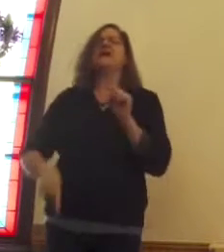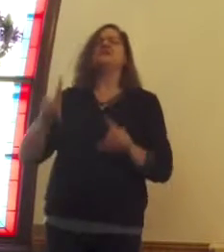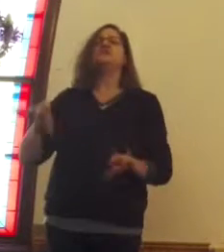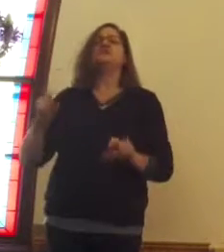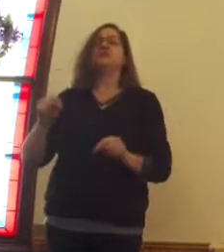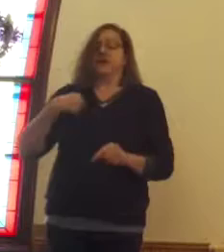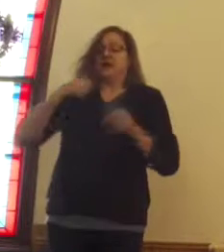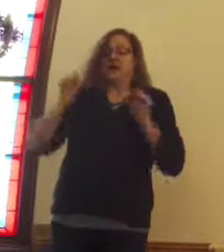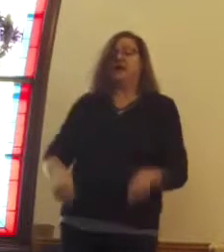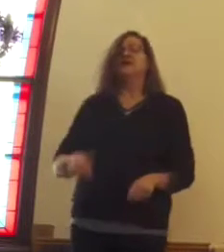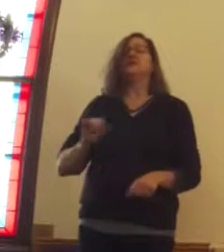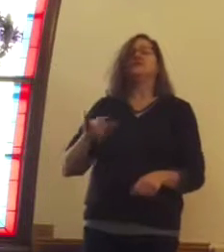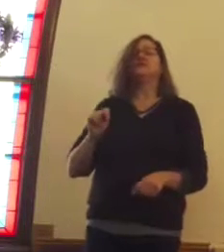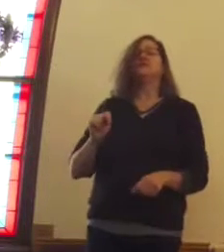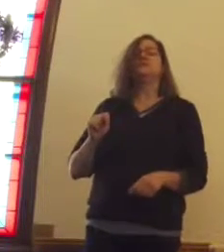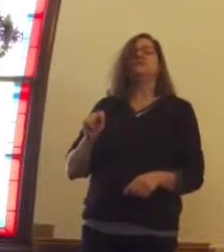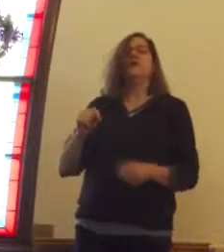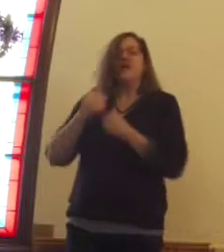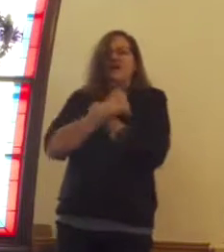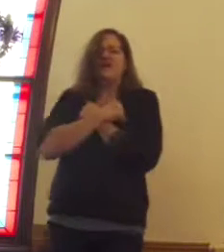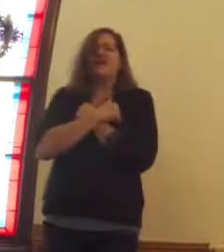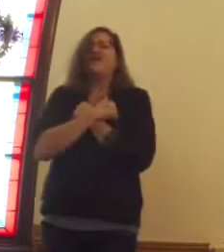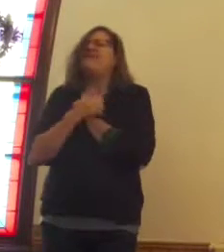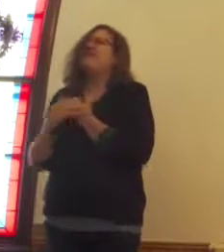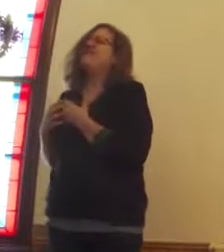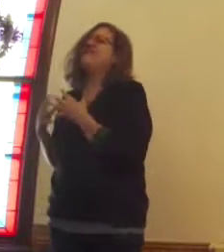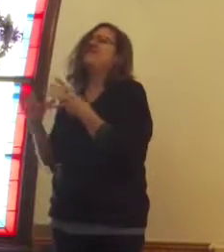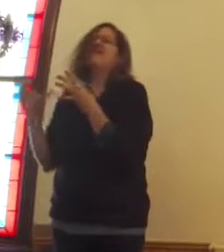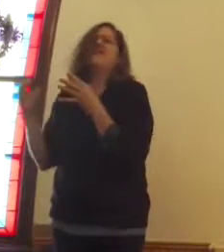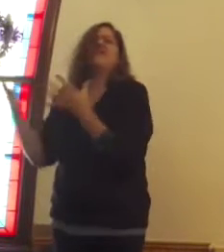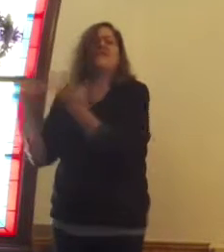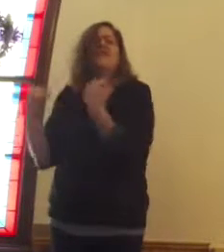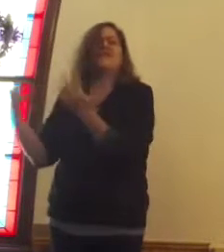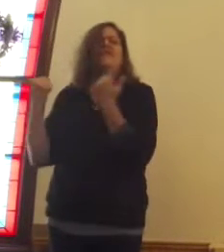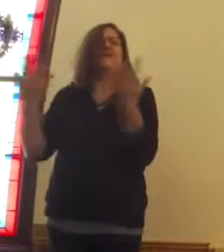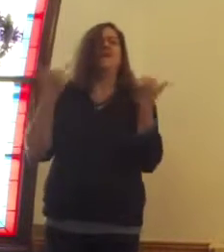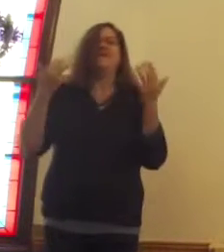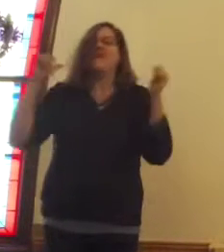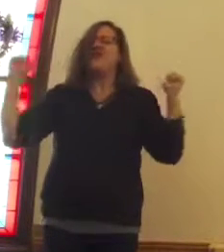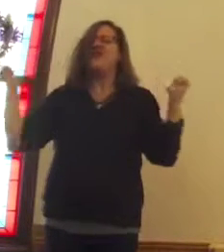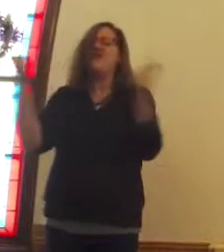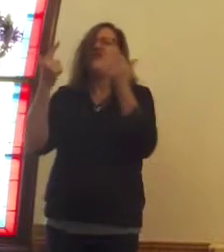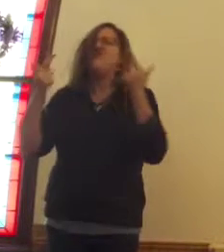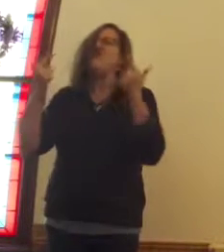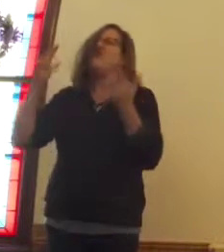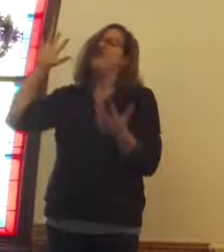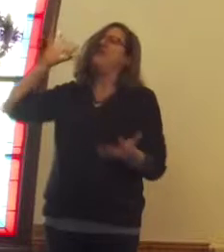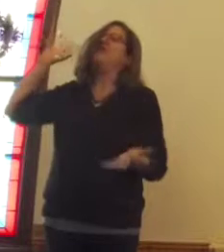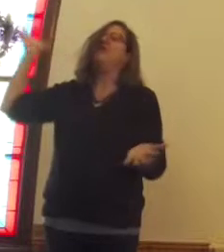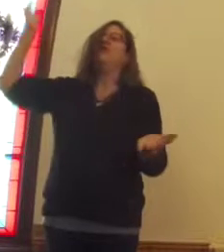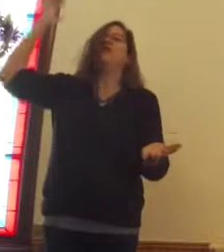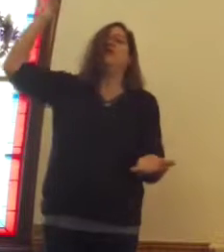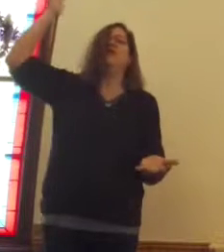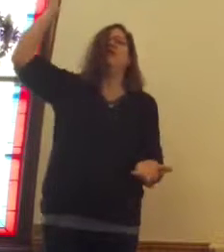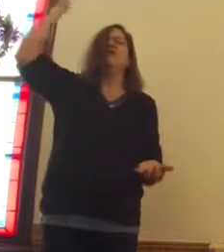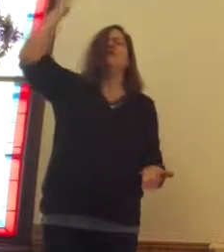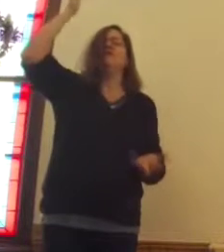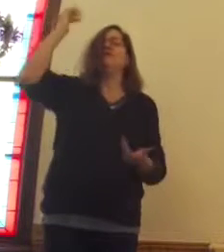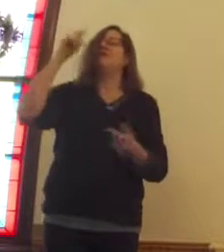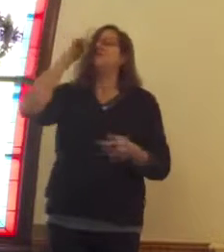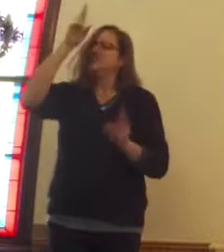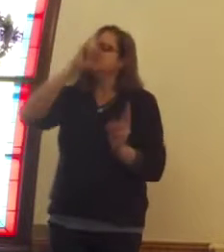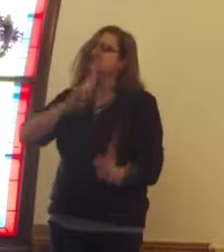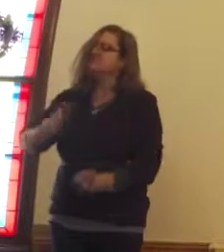Love bears all things. Believers believes in all things, and hopes all things, and endures all things.